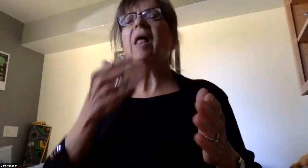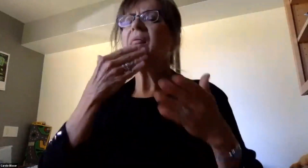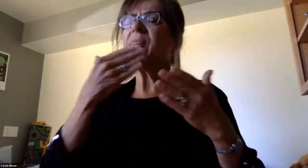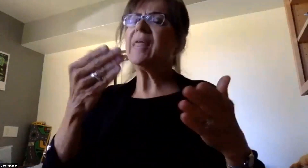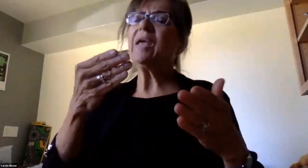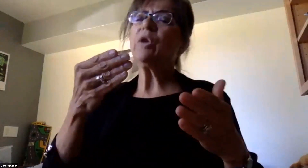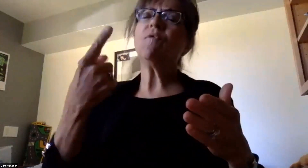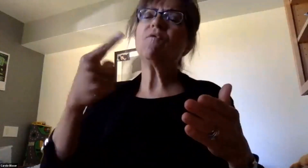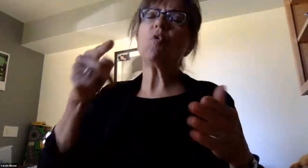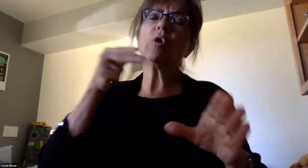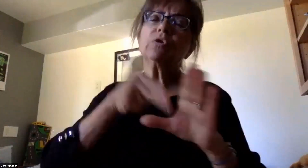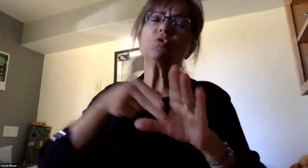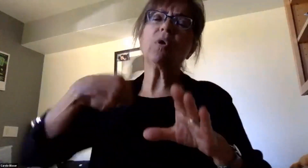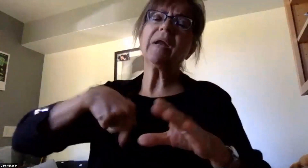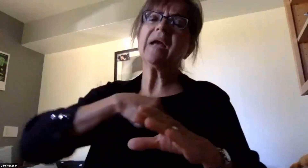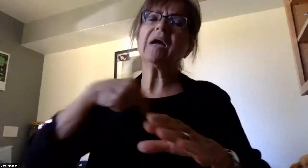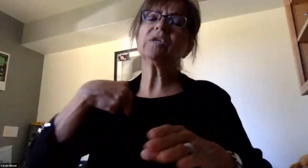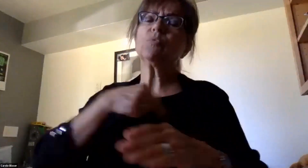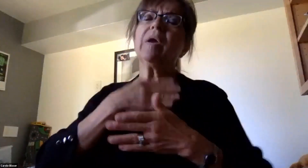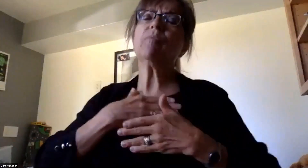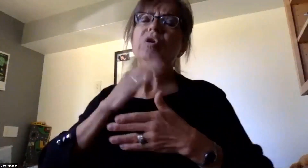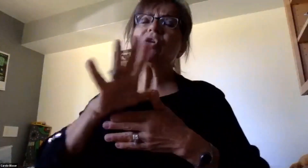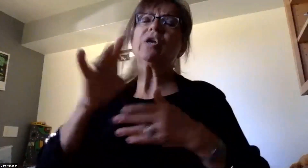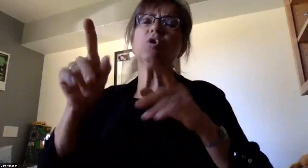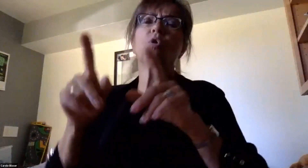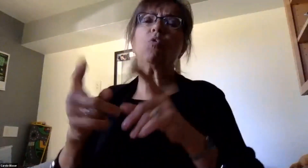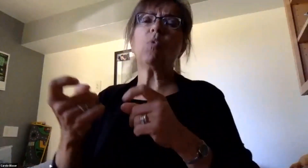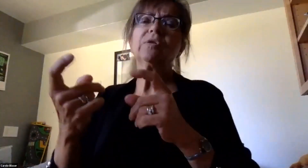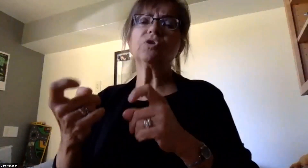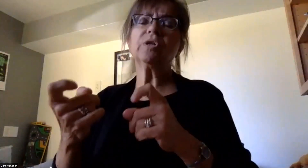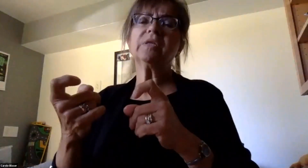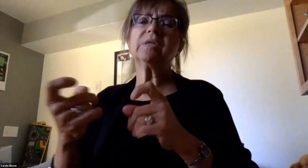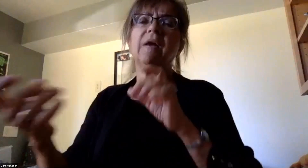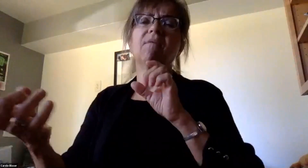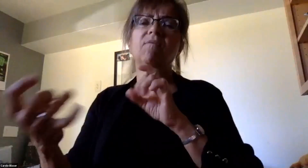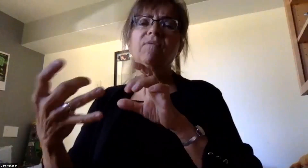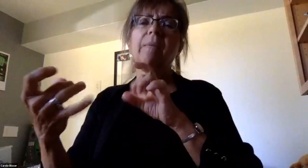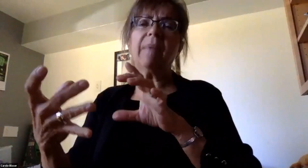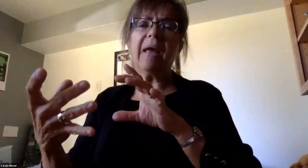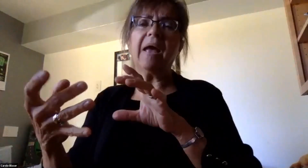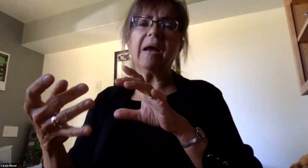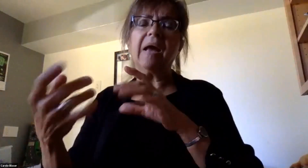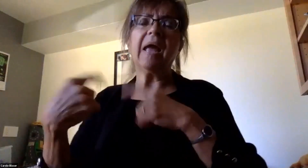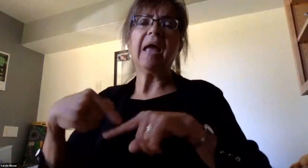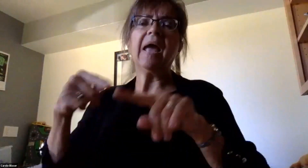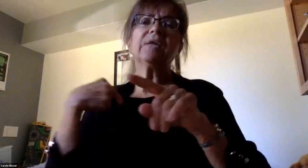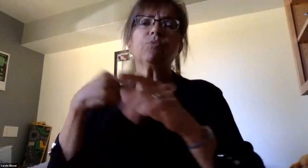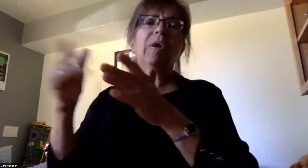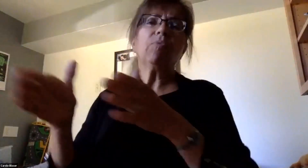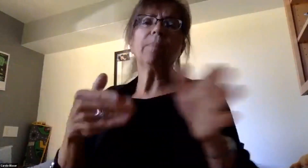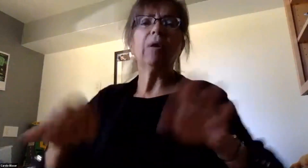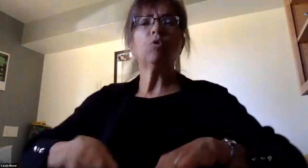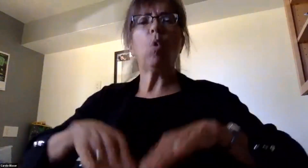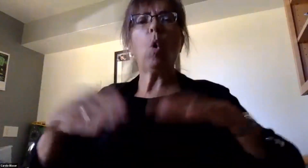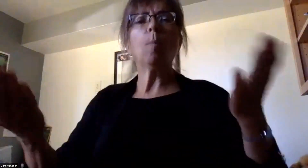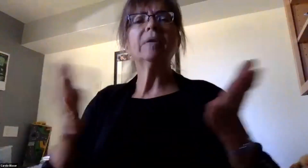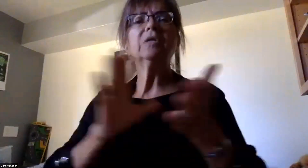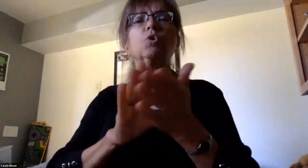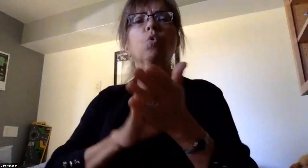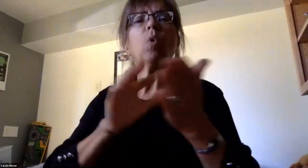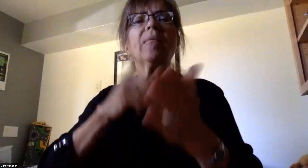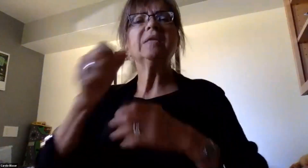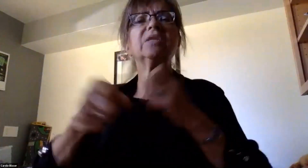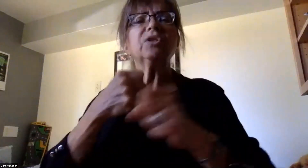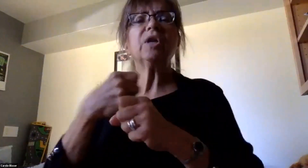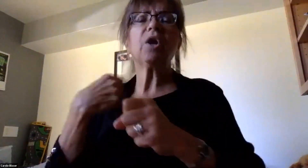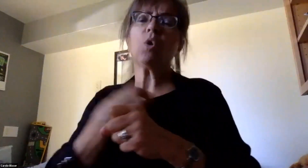us. We appreciate your questions, feedback and patience as we prepare for the opening of schools this year. We know